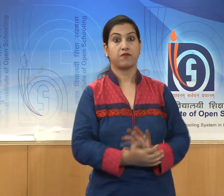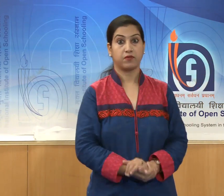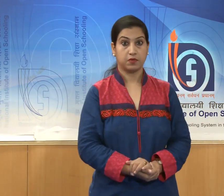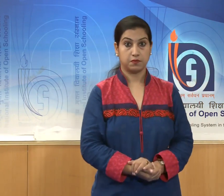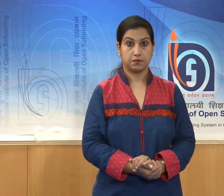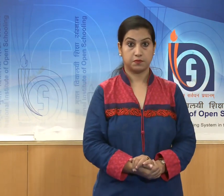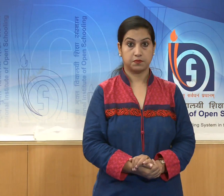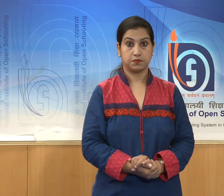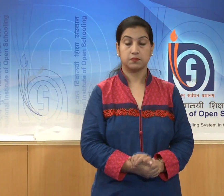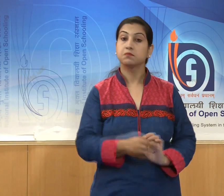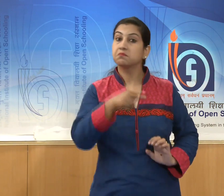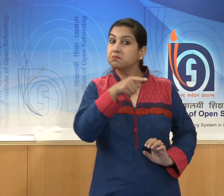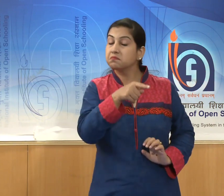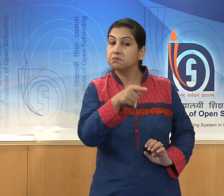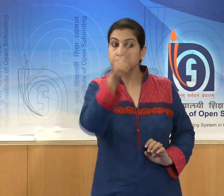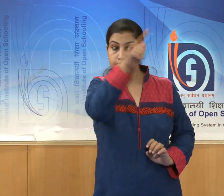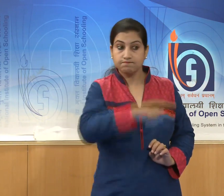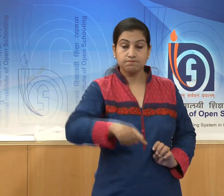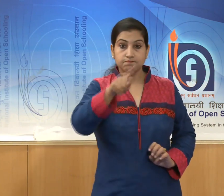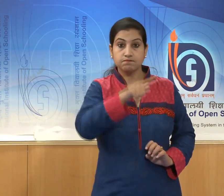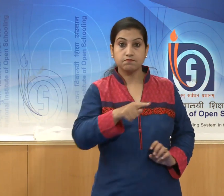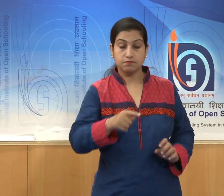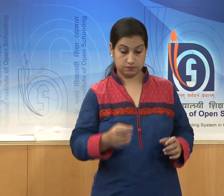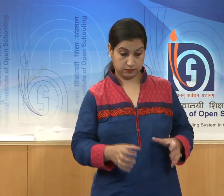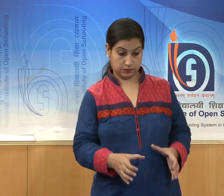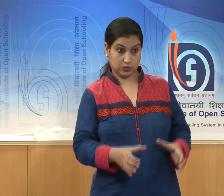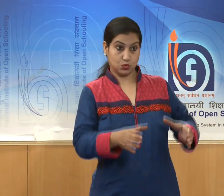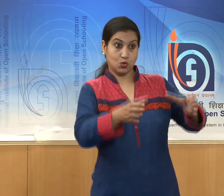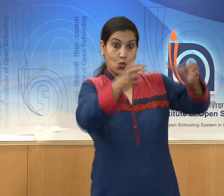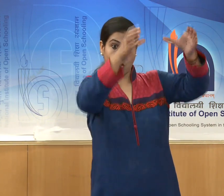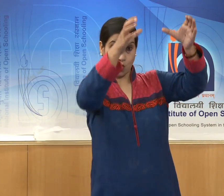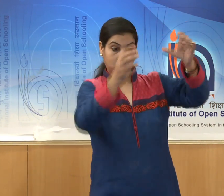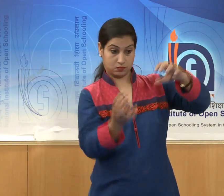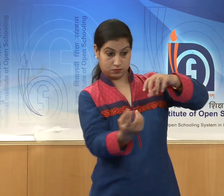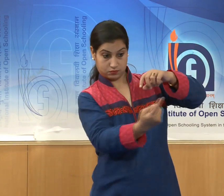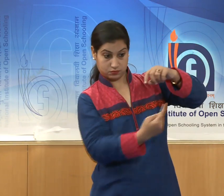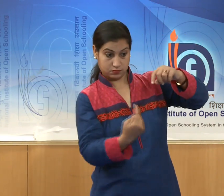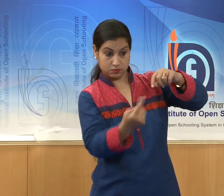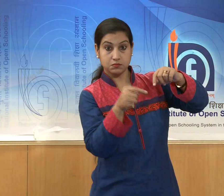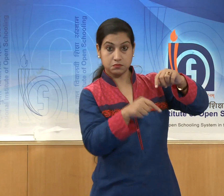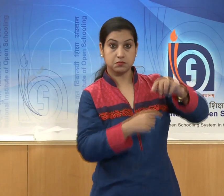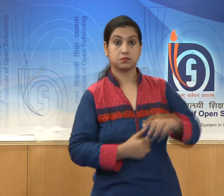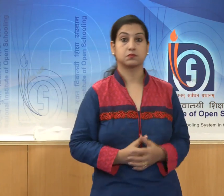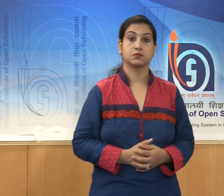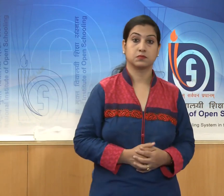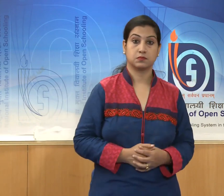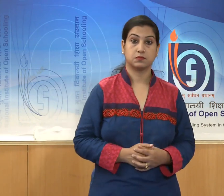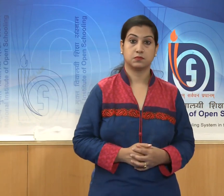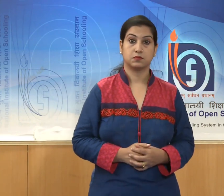Though, the part of the stone in between the four